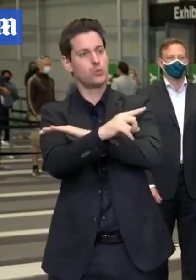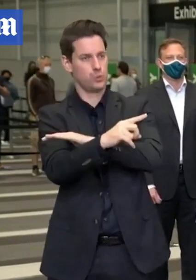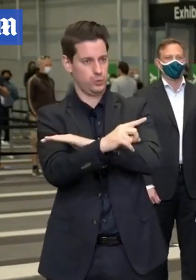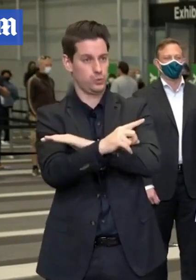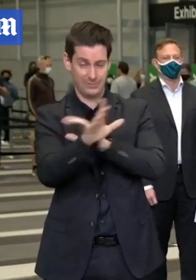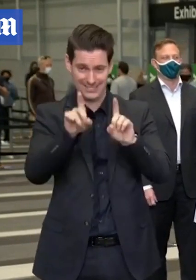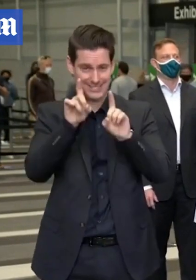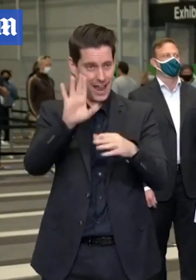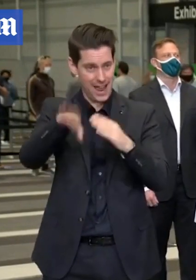has finished.